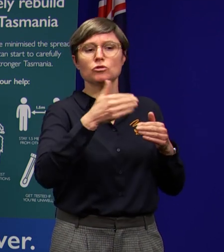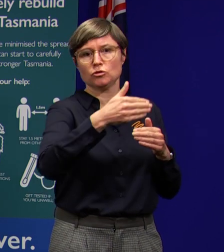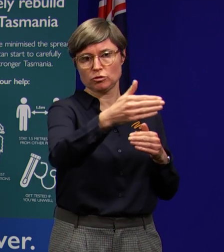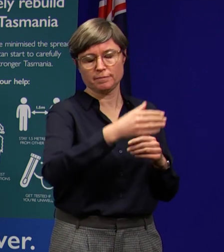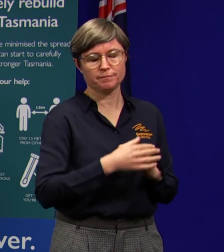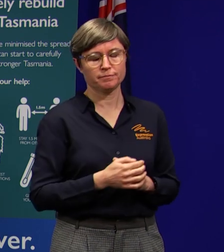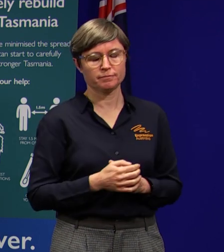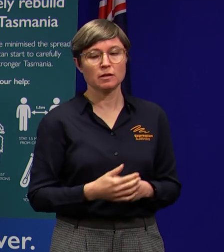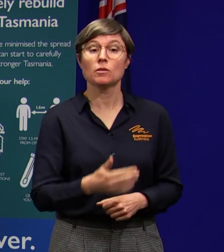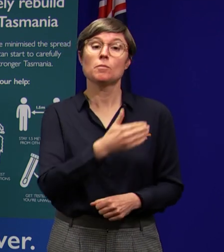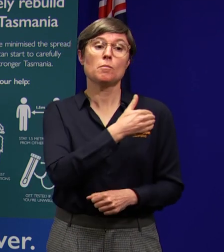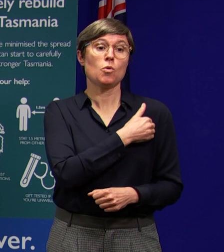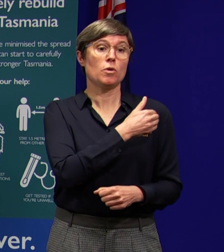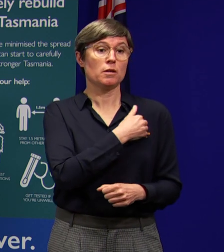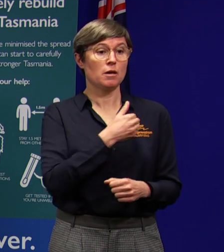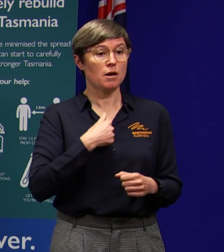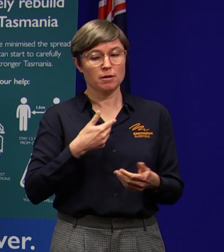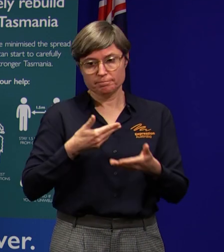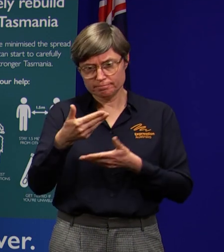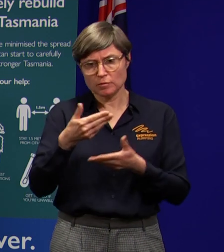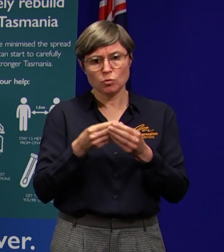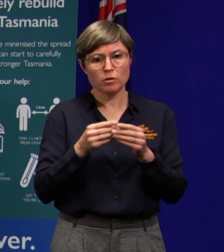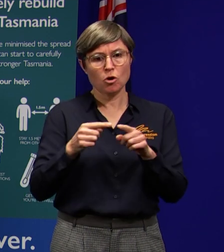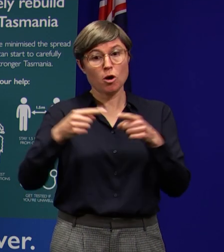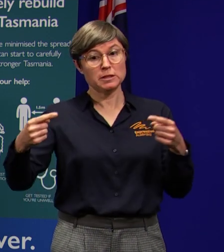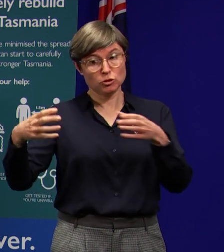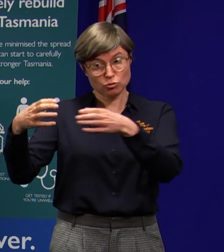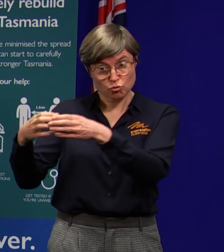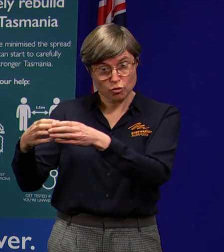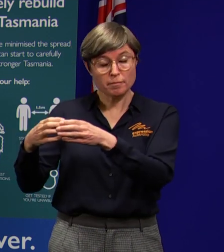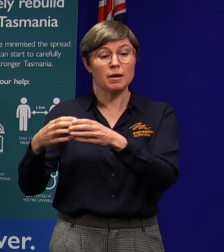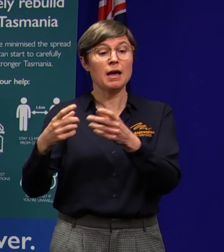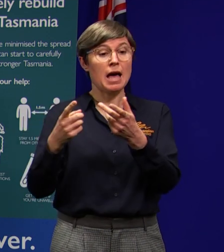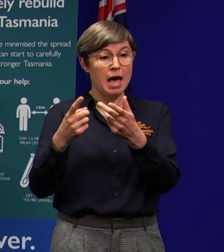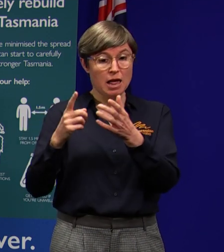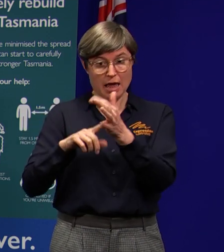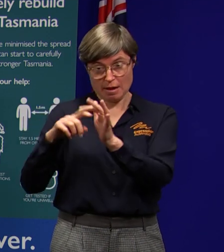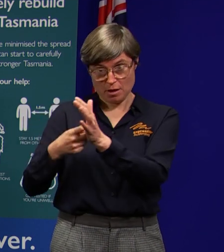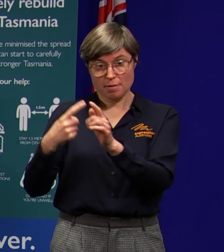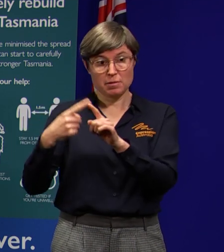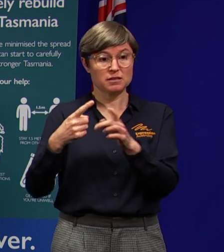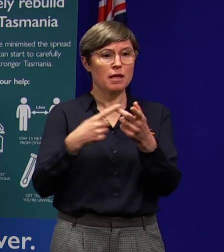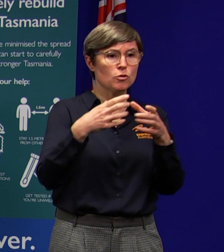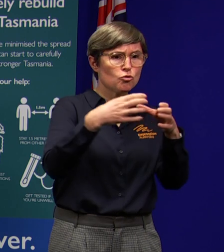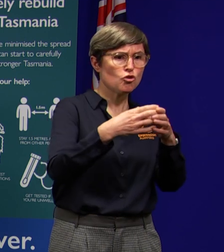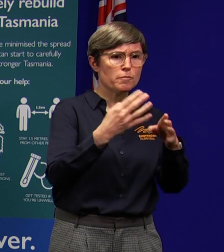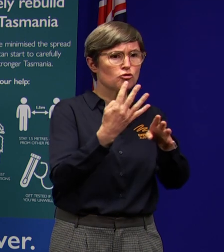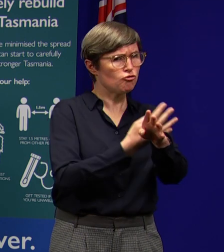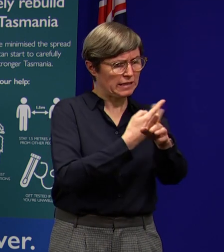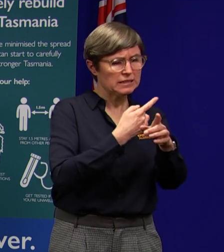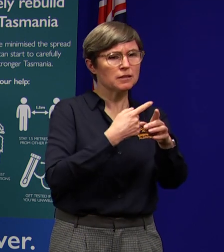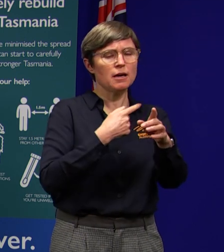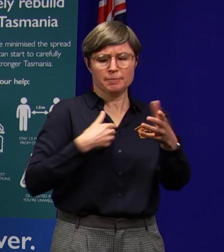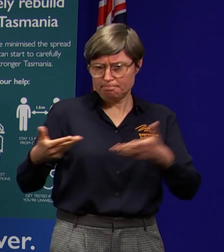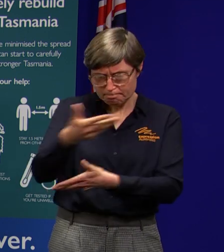This morning I spoke with the Leader of the Opposition and the Leader of the Greens to inform them that I'd taken advice last